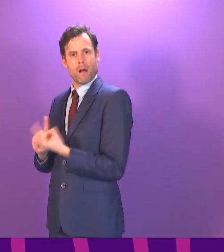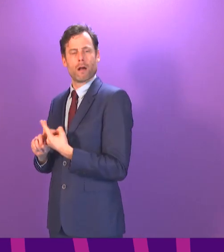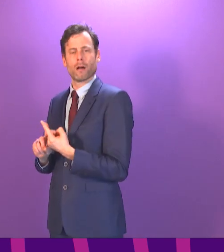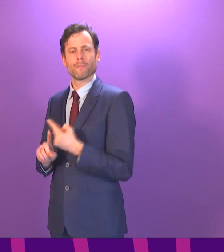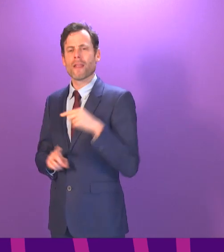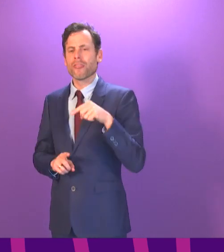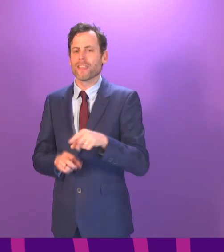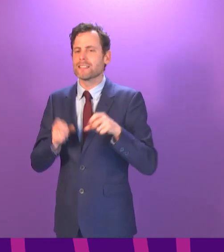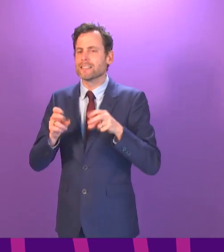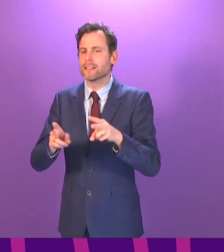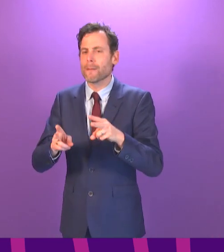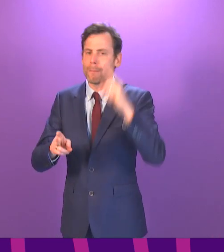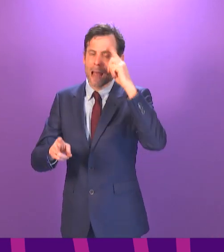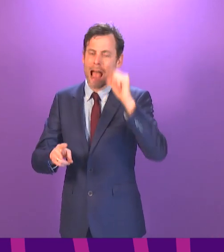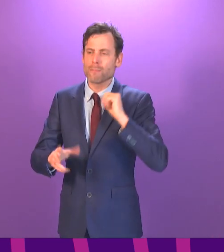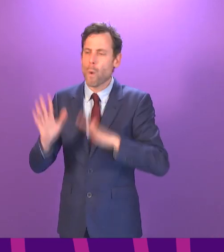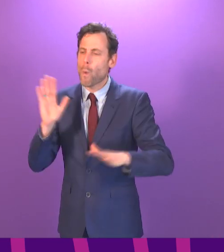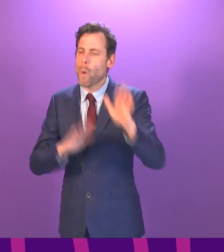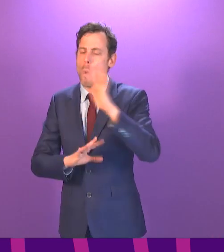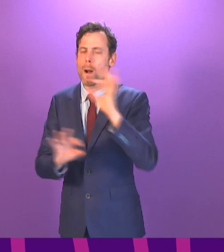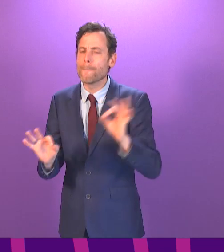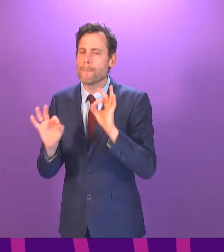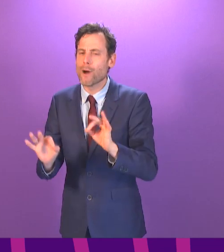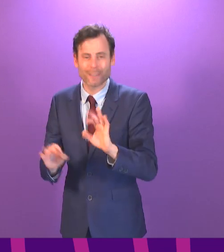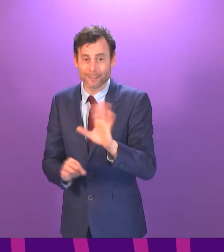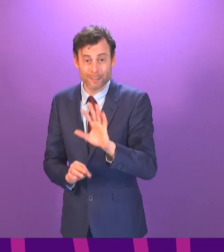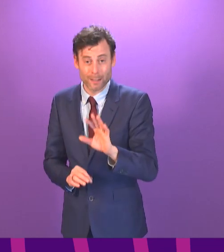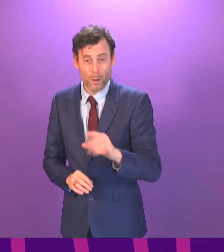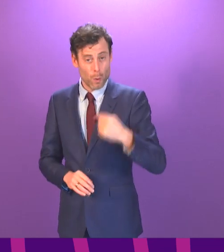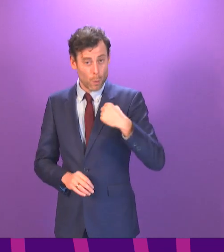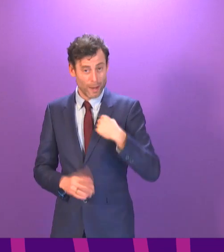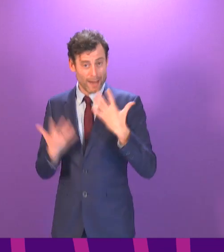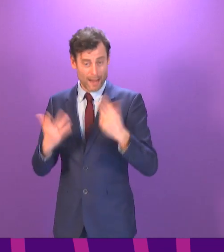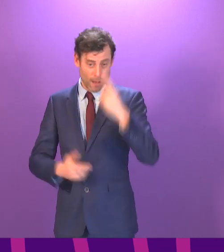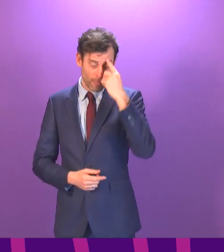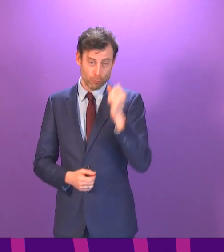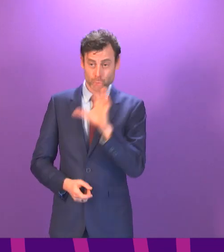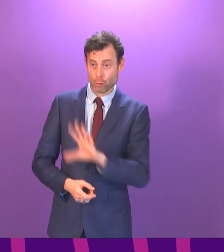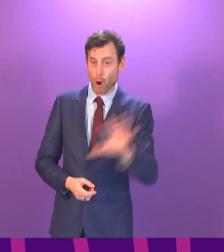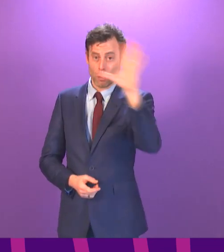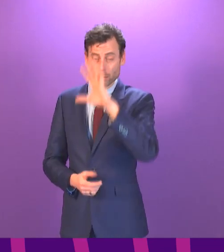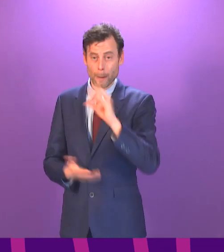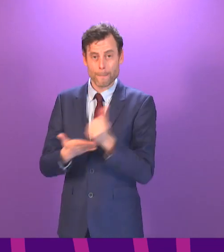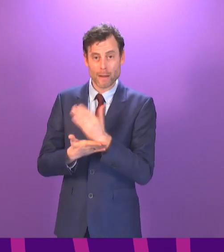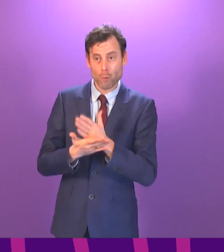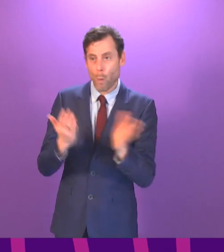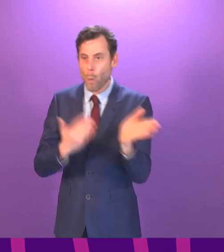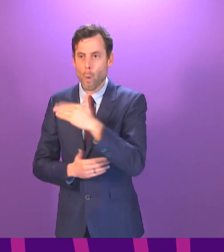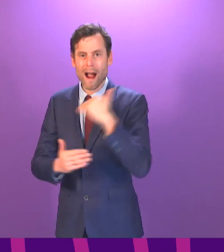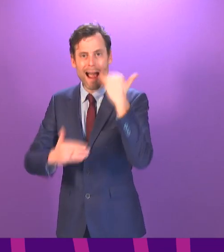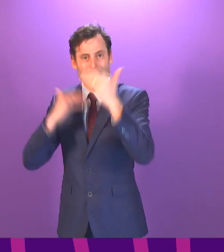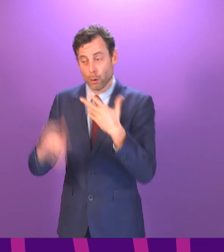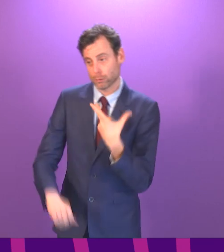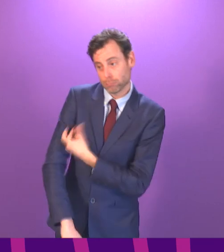because we are trying to vaccinate the entire adult population as quickly as possible and certainly most of the people who are contacting